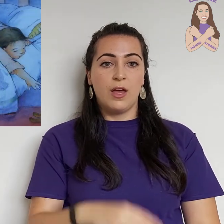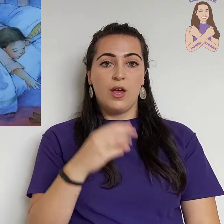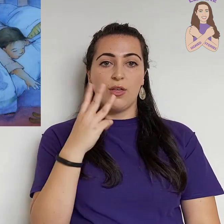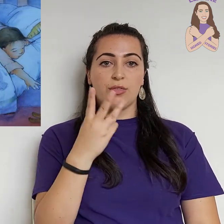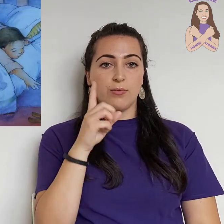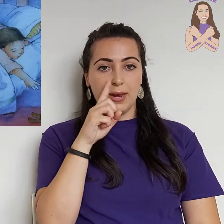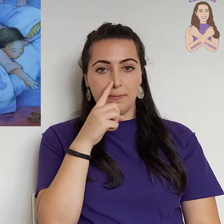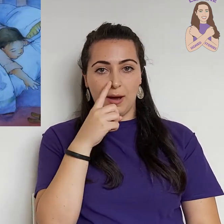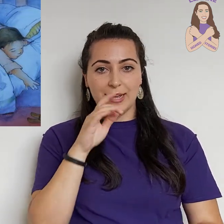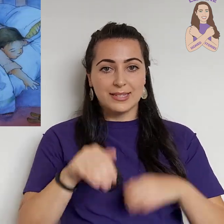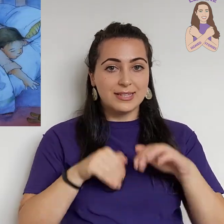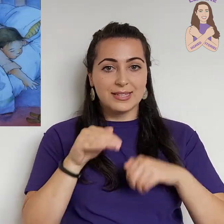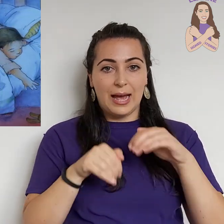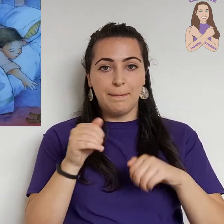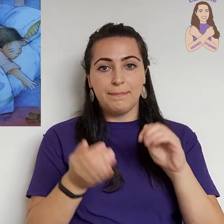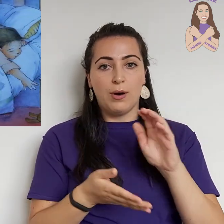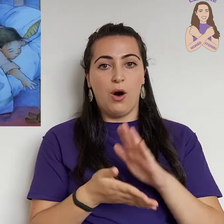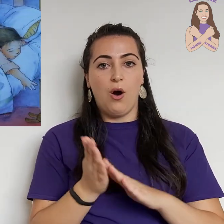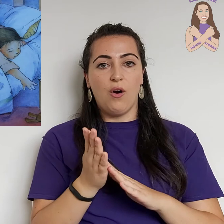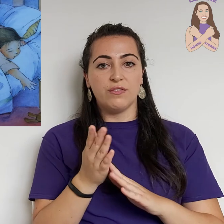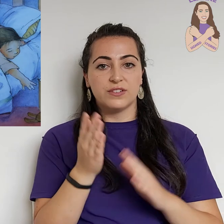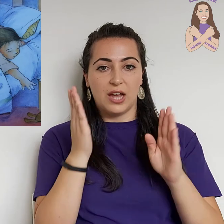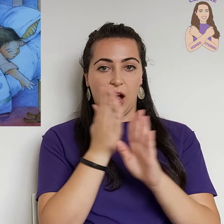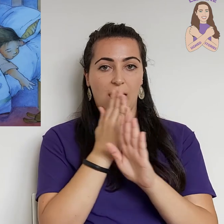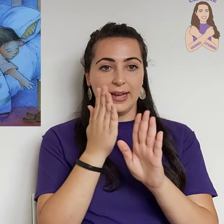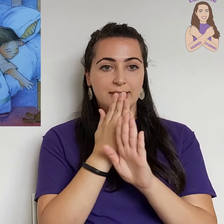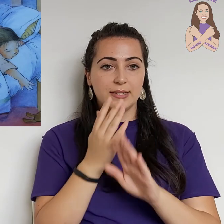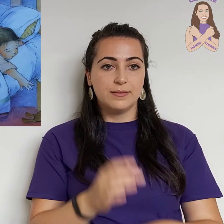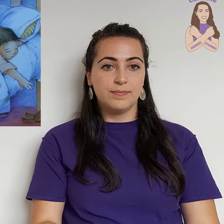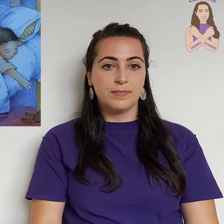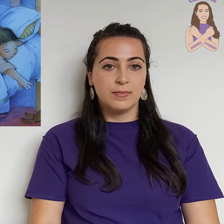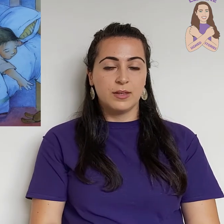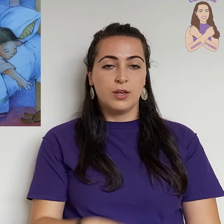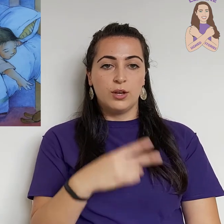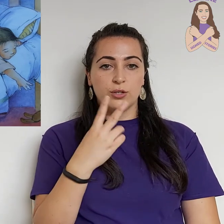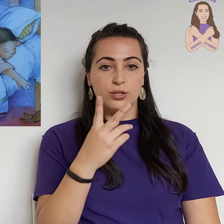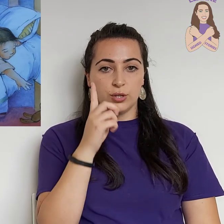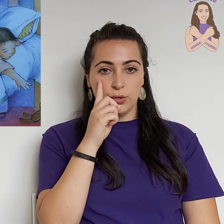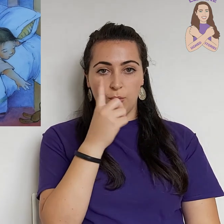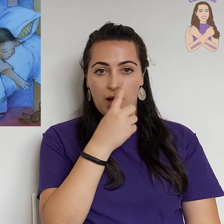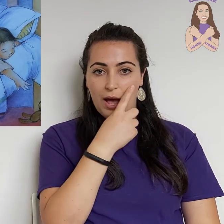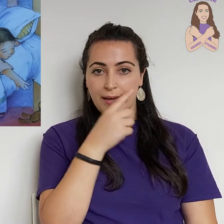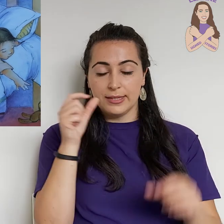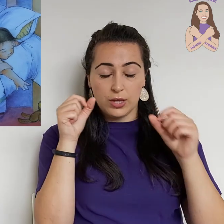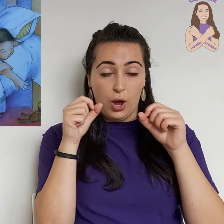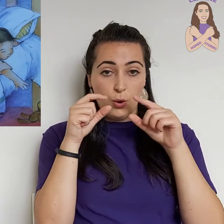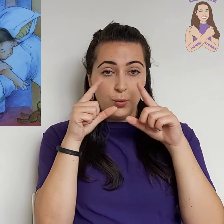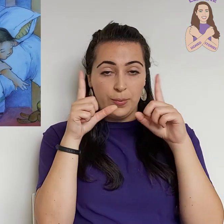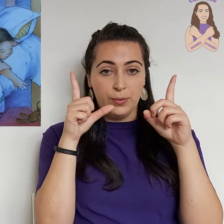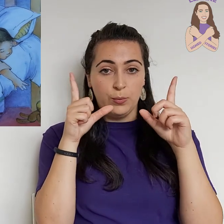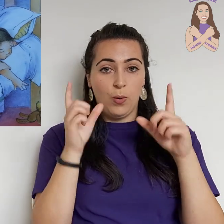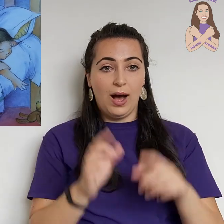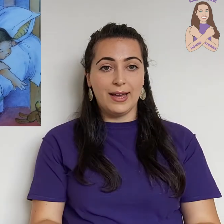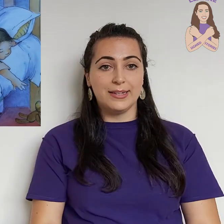Three mice scamper off to hide. Two eyes open wide.